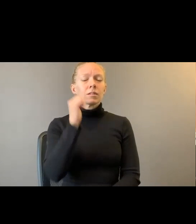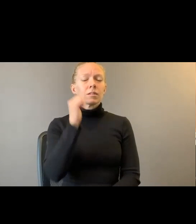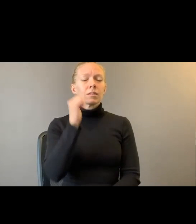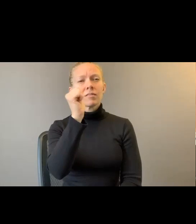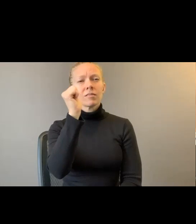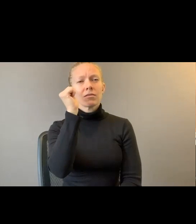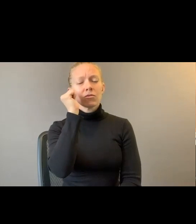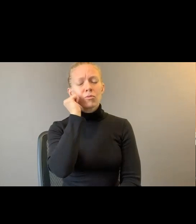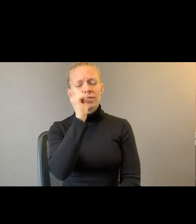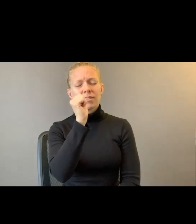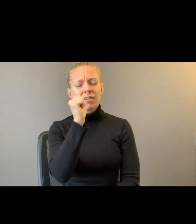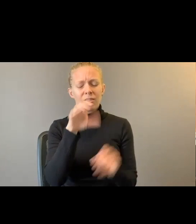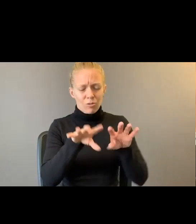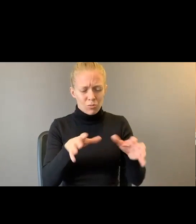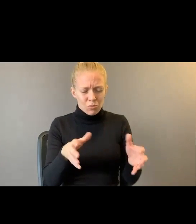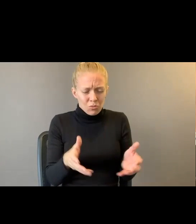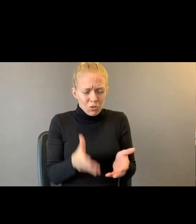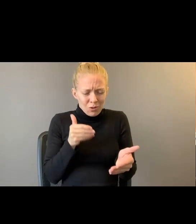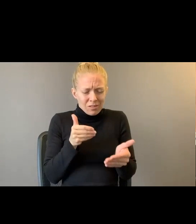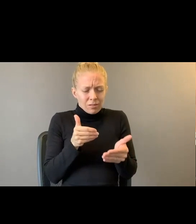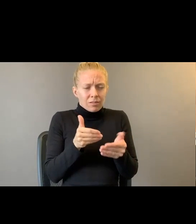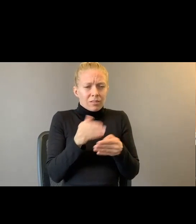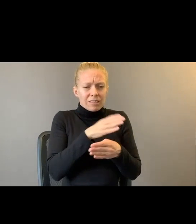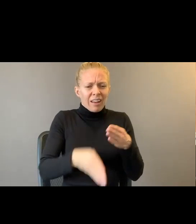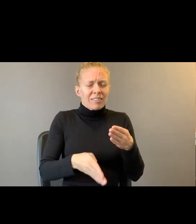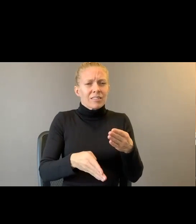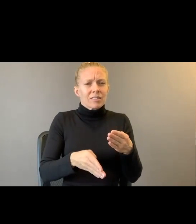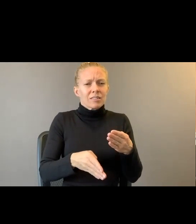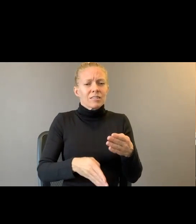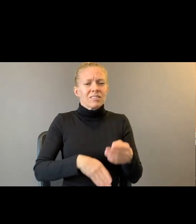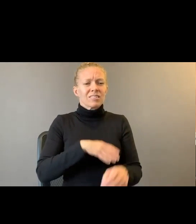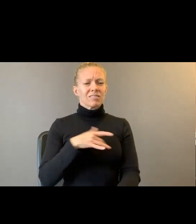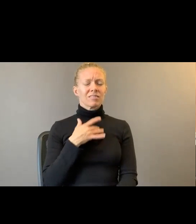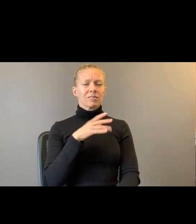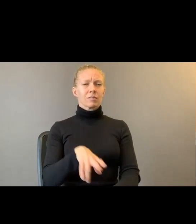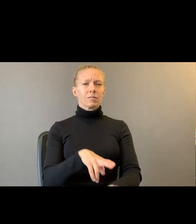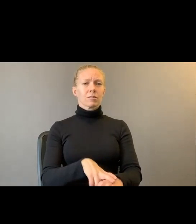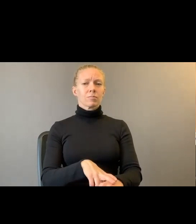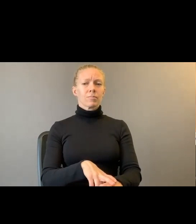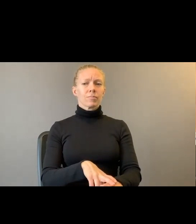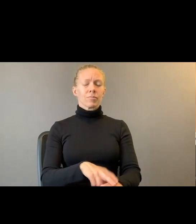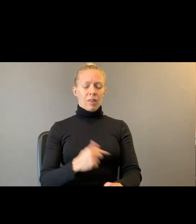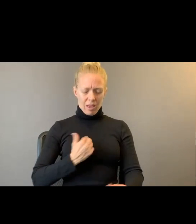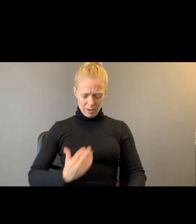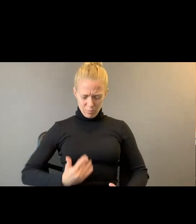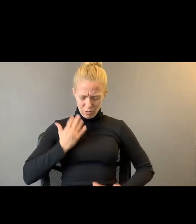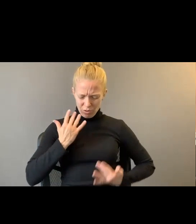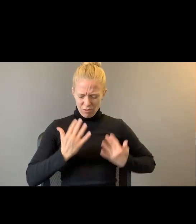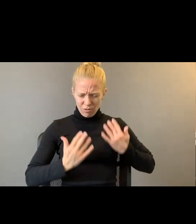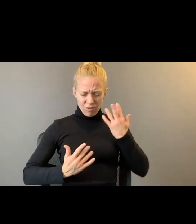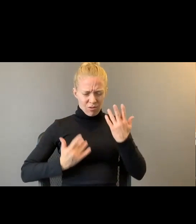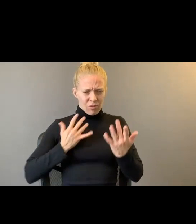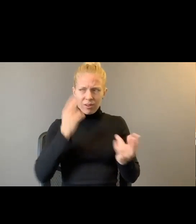Normal. I burn and remember having a body. How